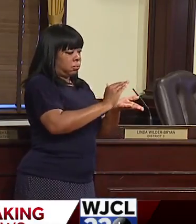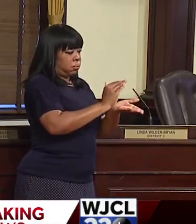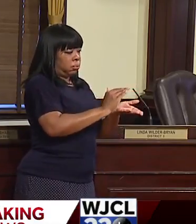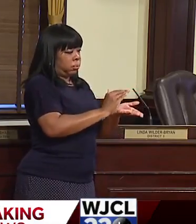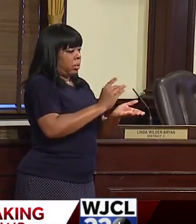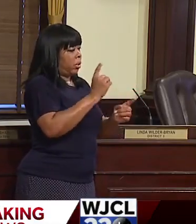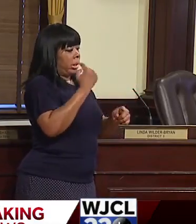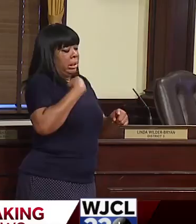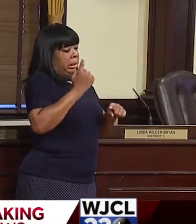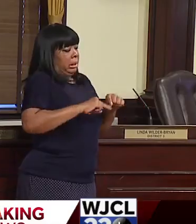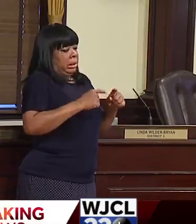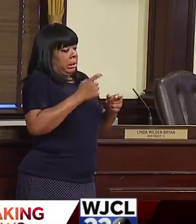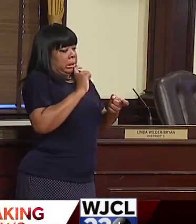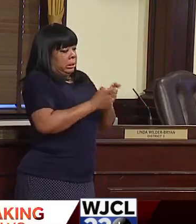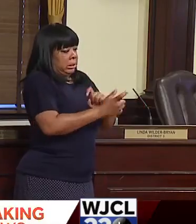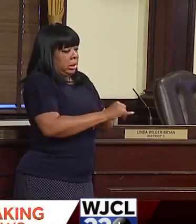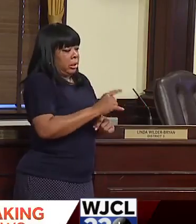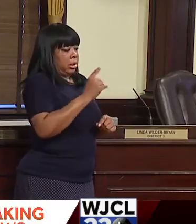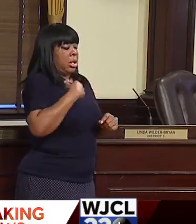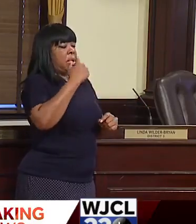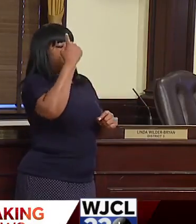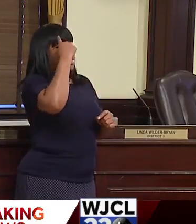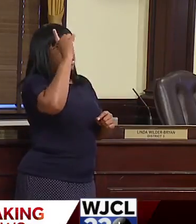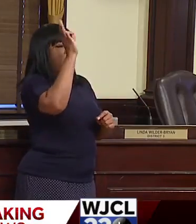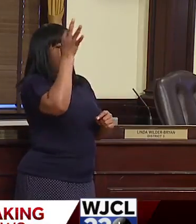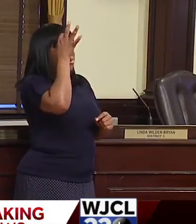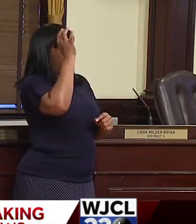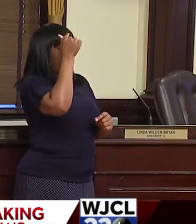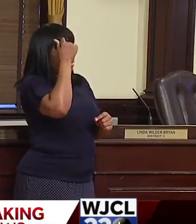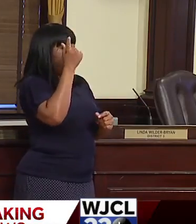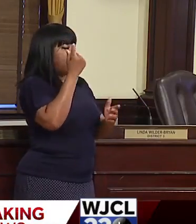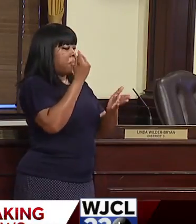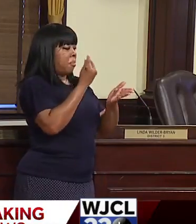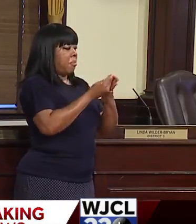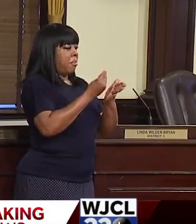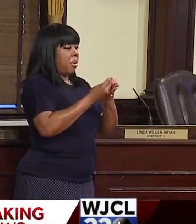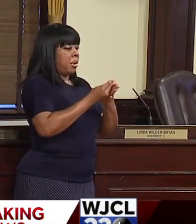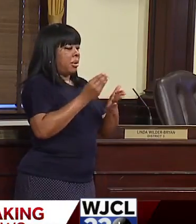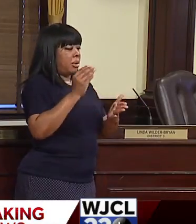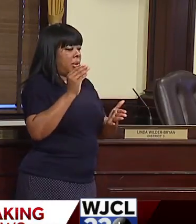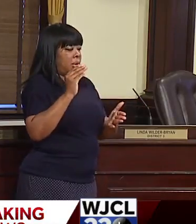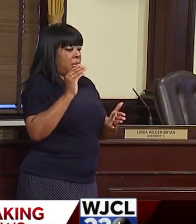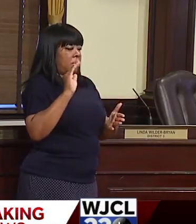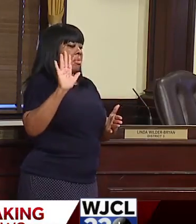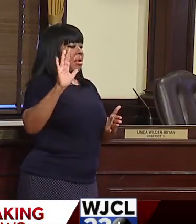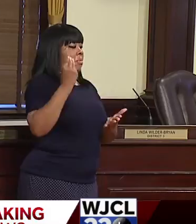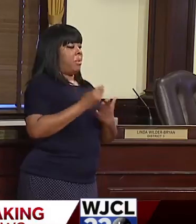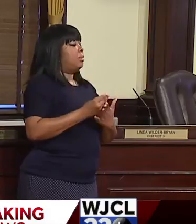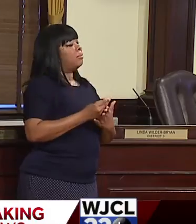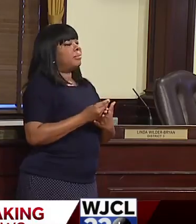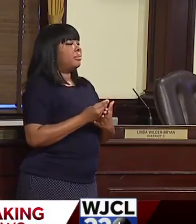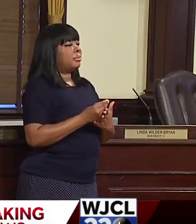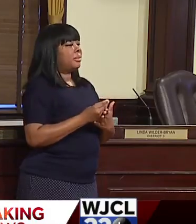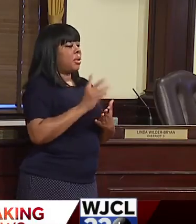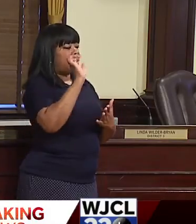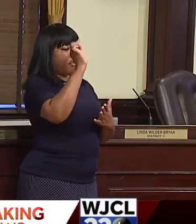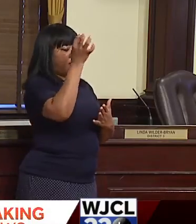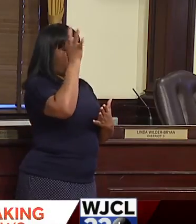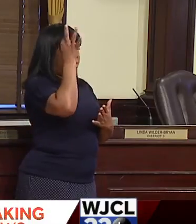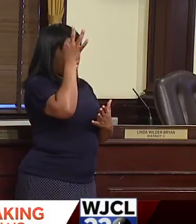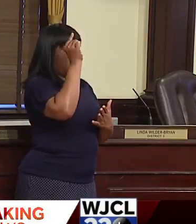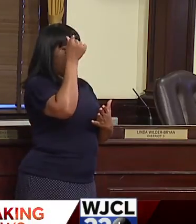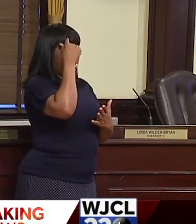people think the federal government's money is a federal government's money. No, the federal government's money is also our money. And so in this